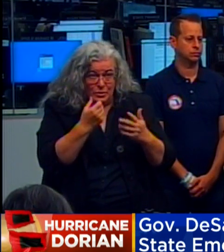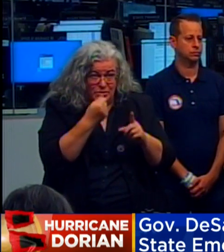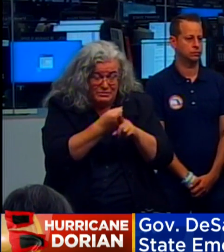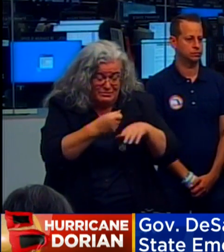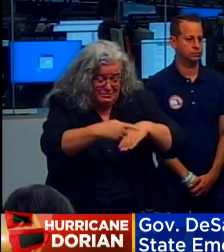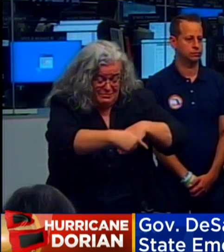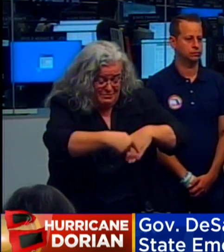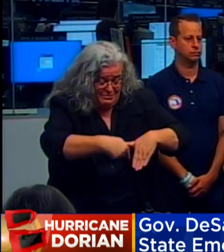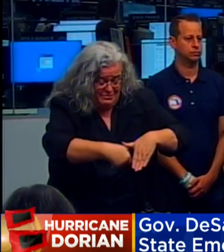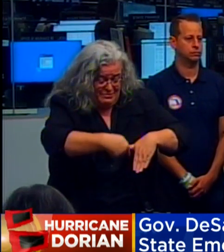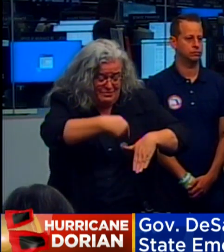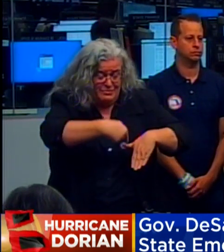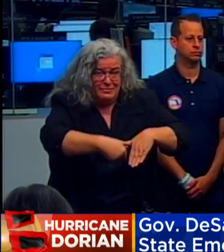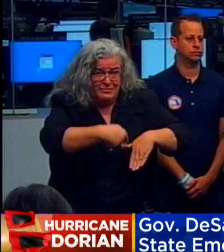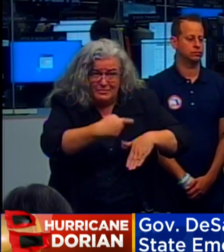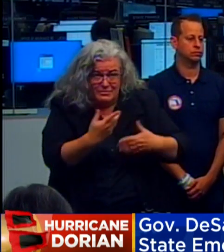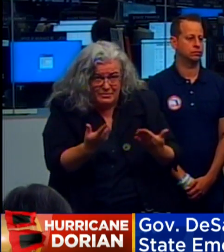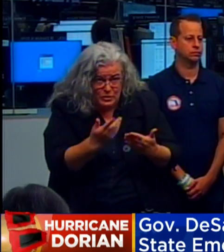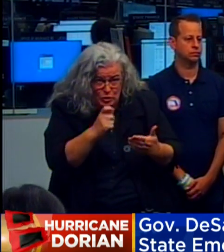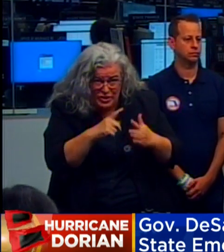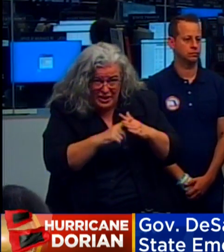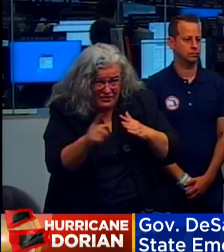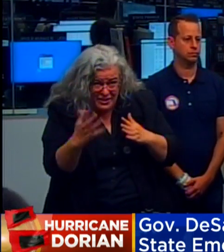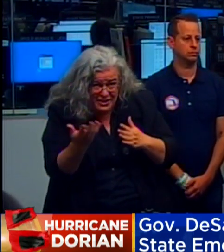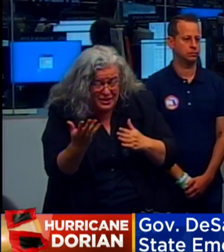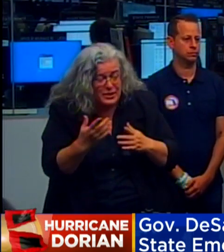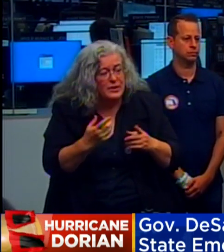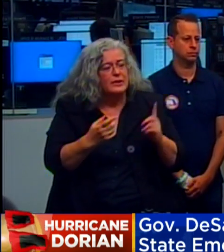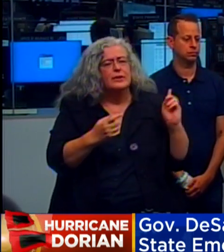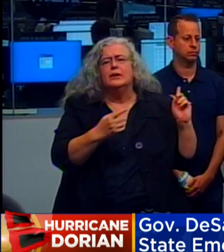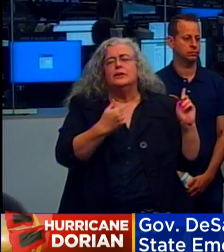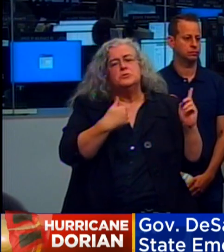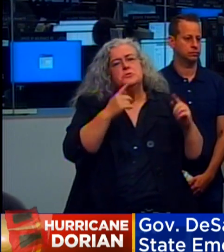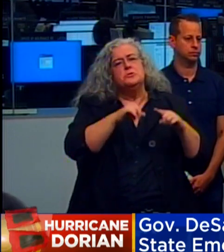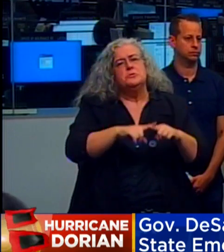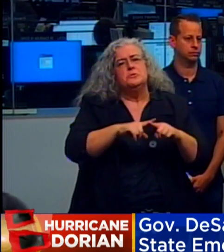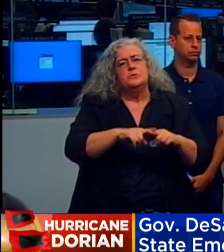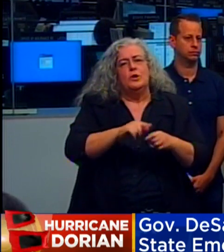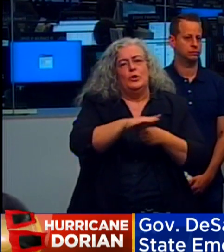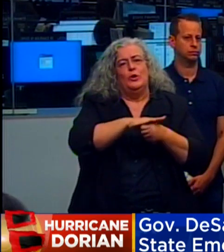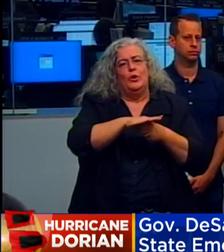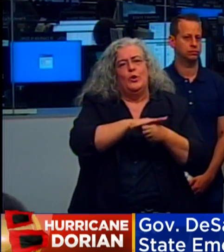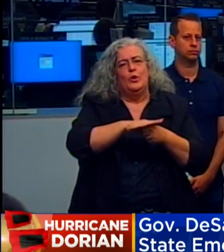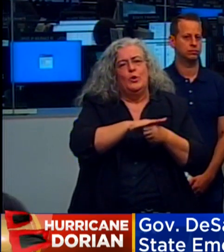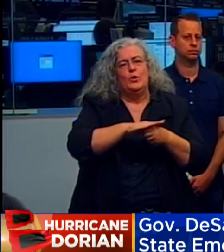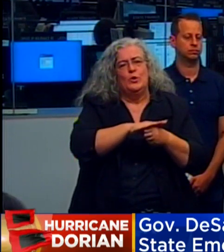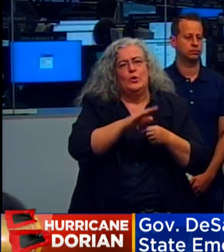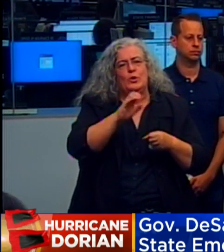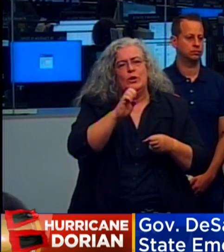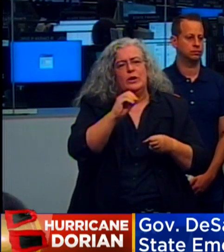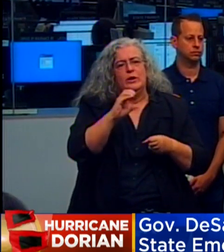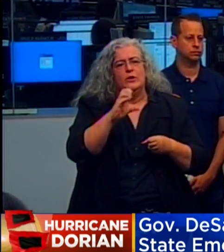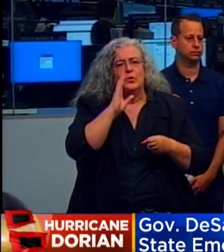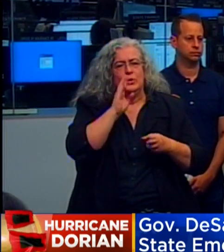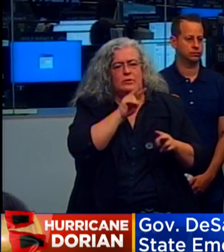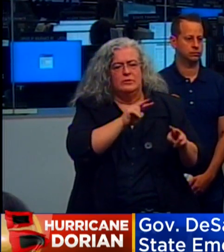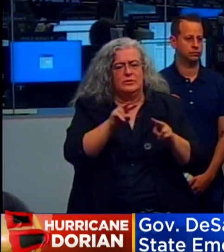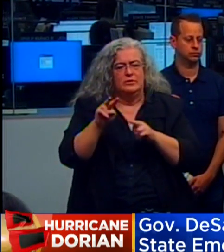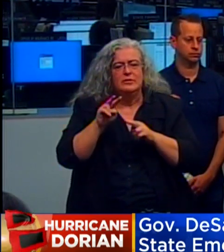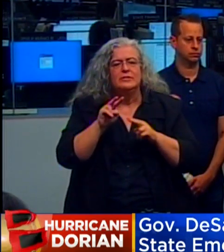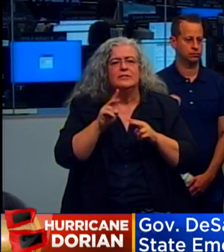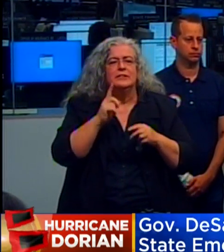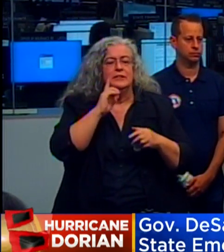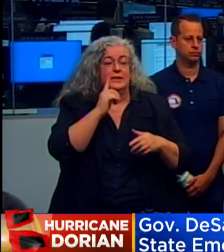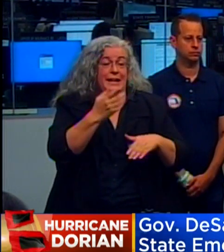determination with the local officials that they make as they monitor the storm. Obviously, a storm that cuts across the state,